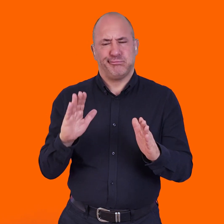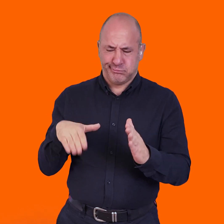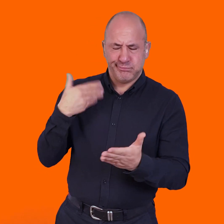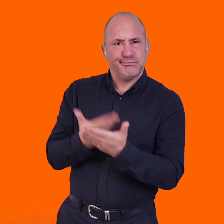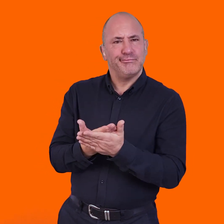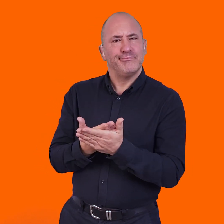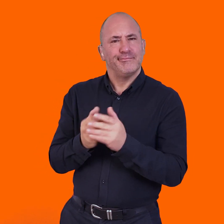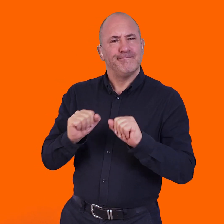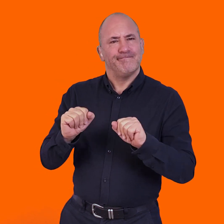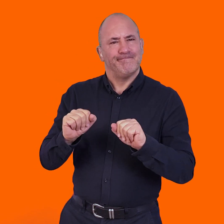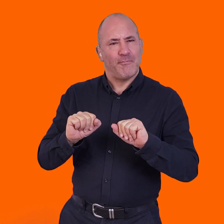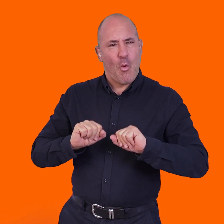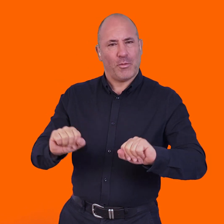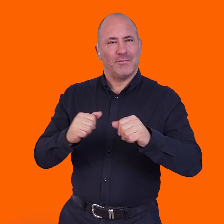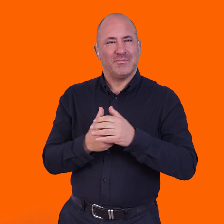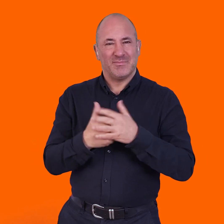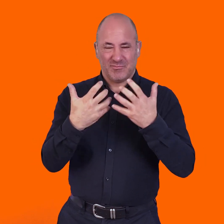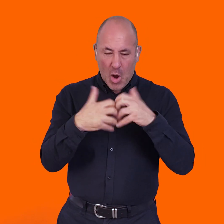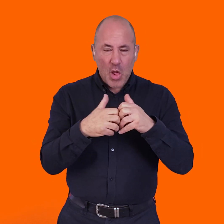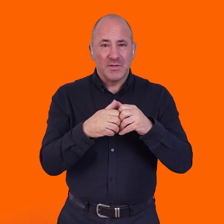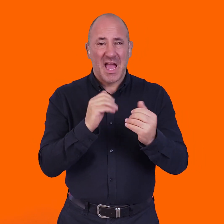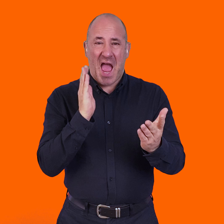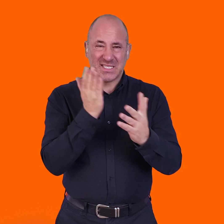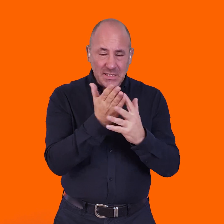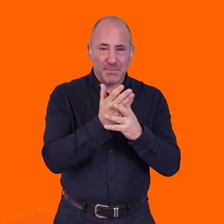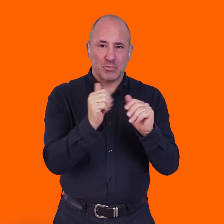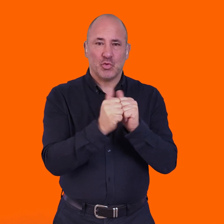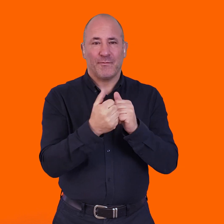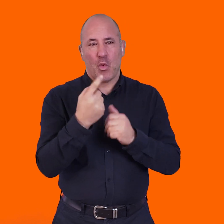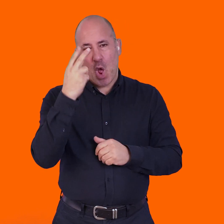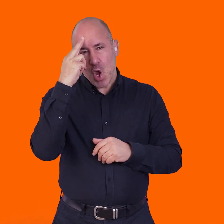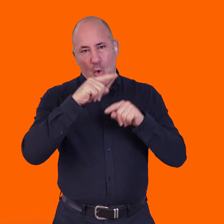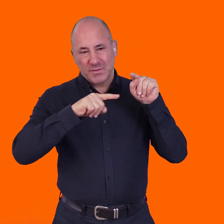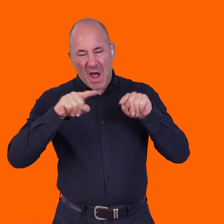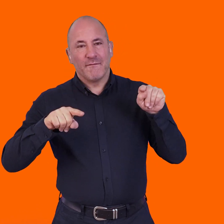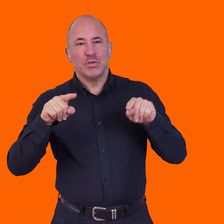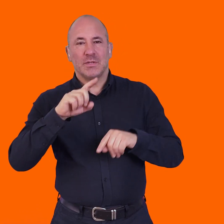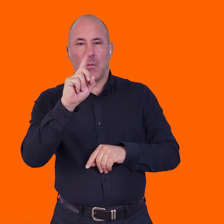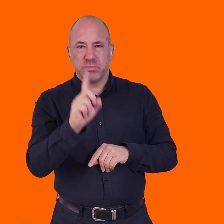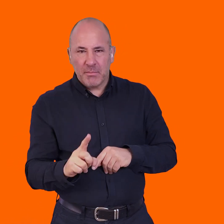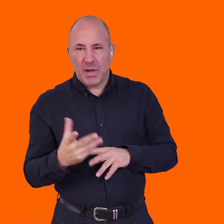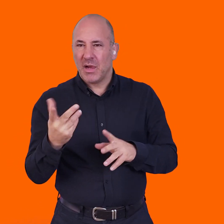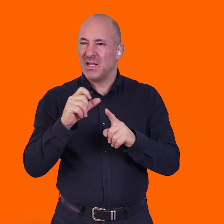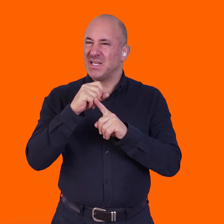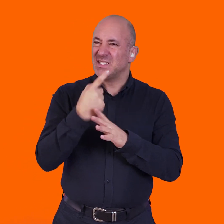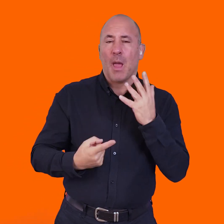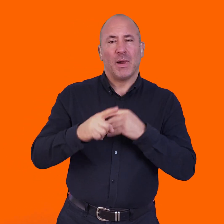the technologies of the low-tech indigenous, the technologies of